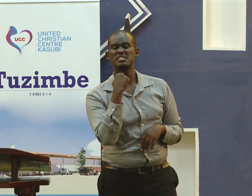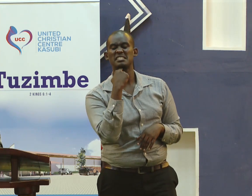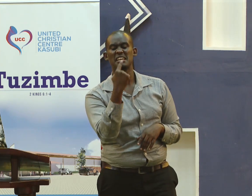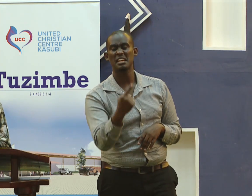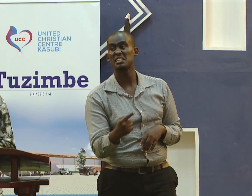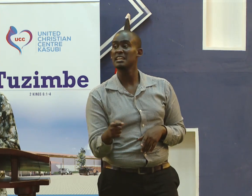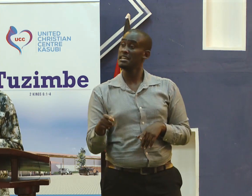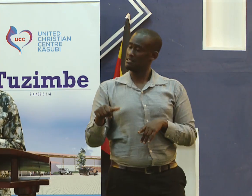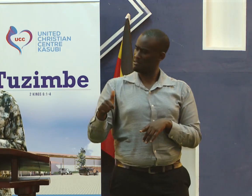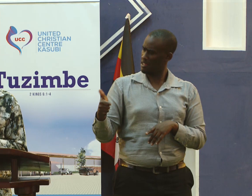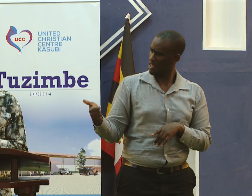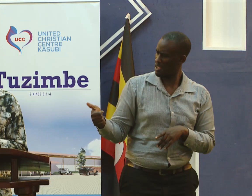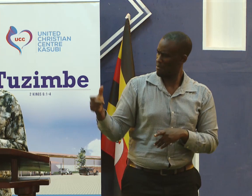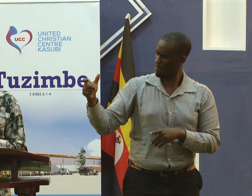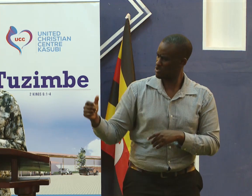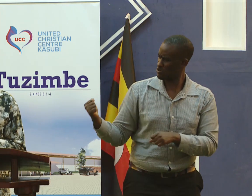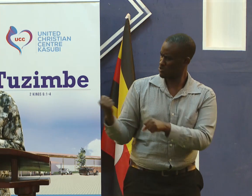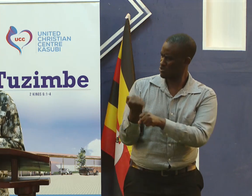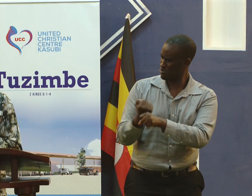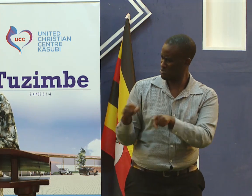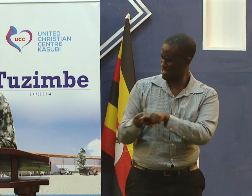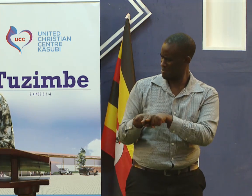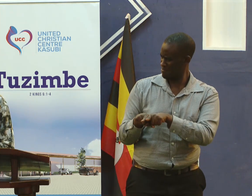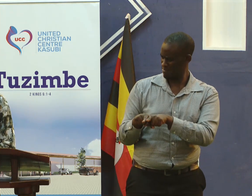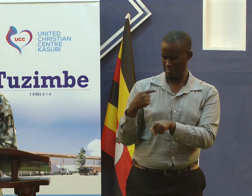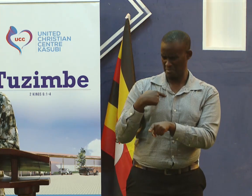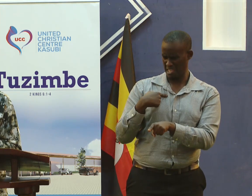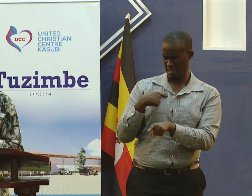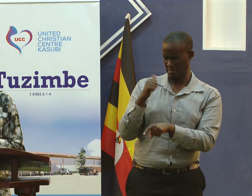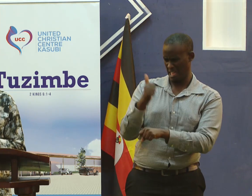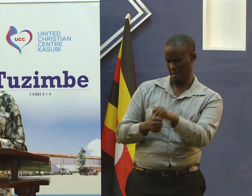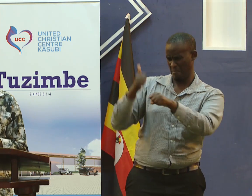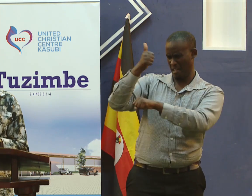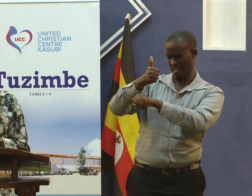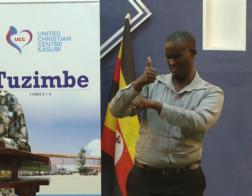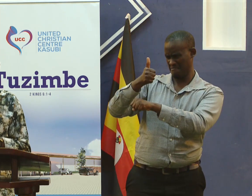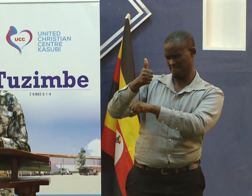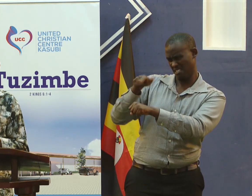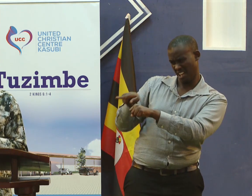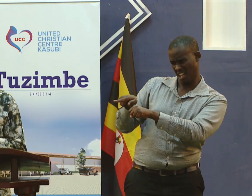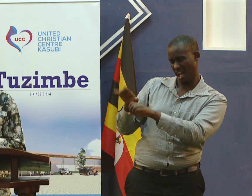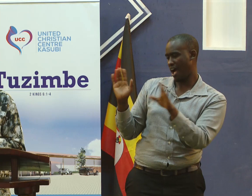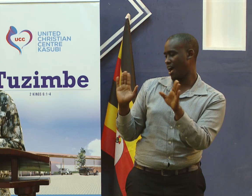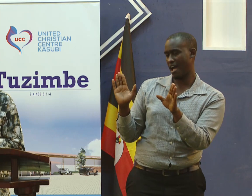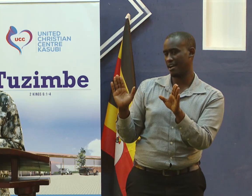don't say that how come so and so did this am I better than so and so